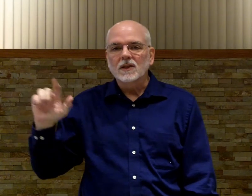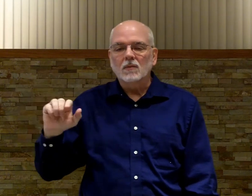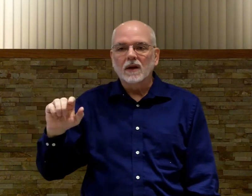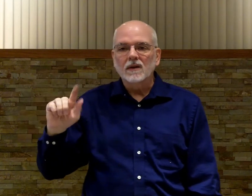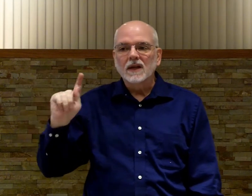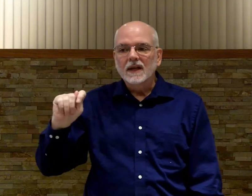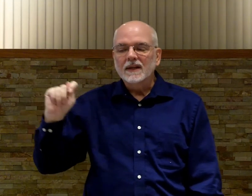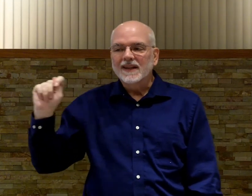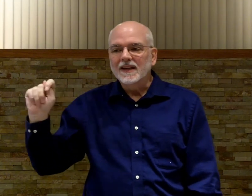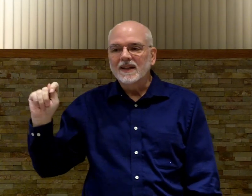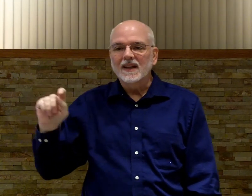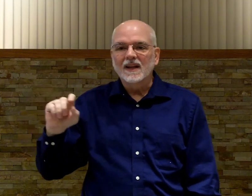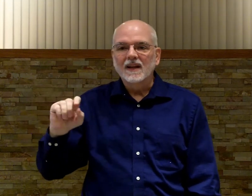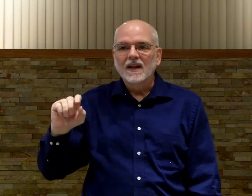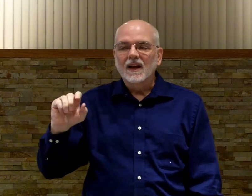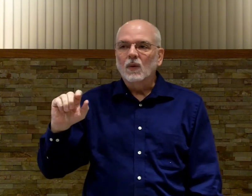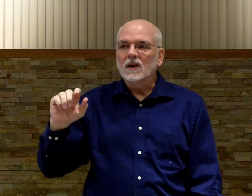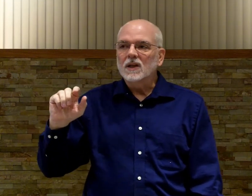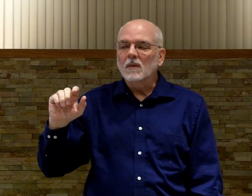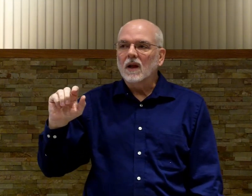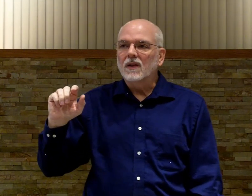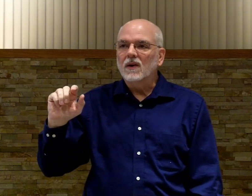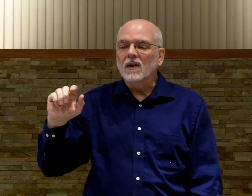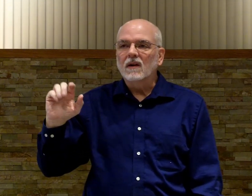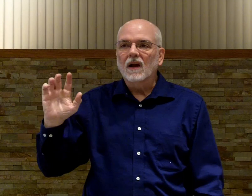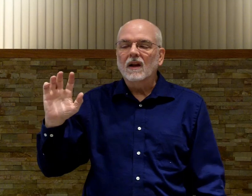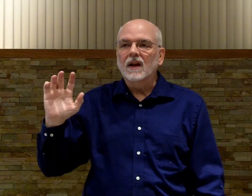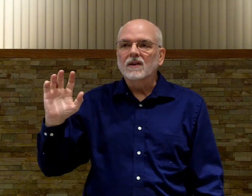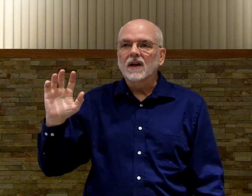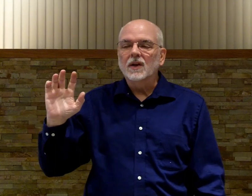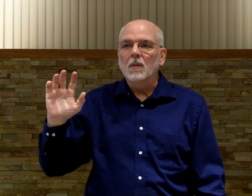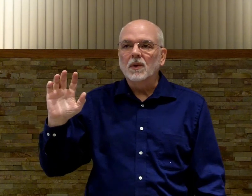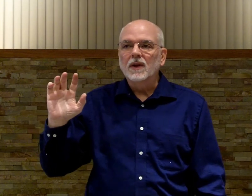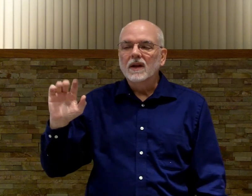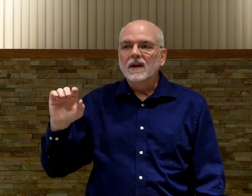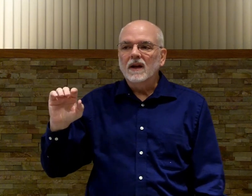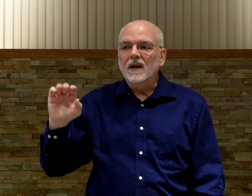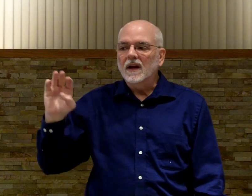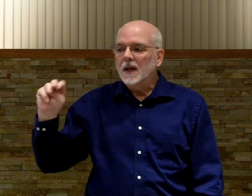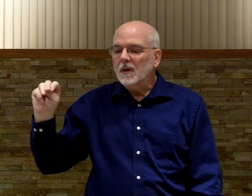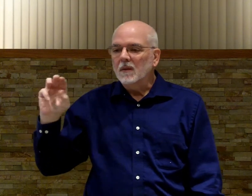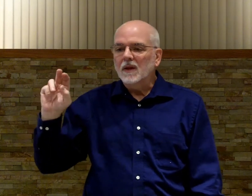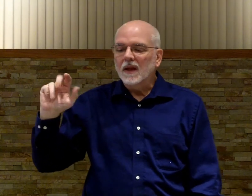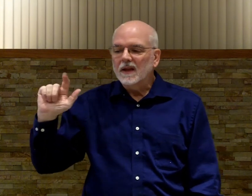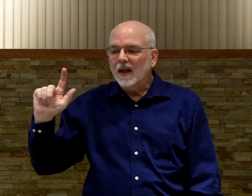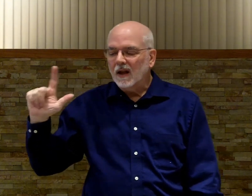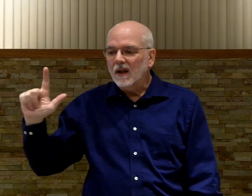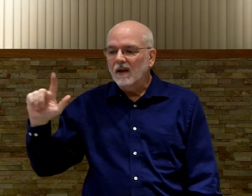some letters. T-T. What are some other letters that are doubled? M-M-L-L.